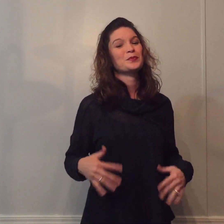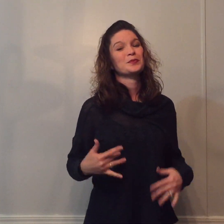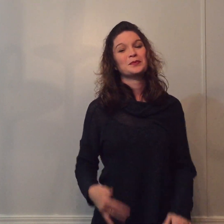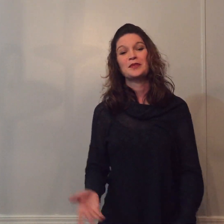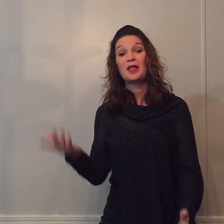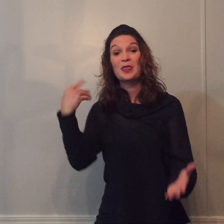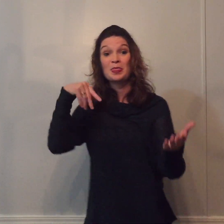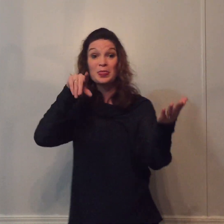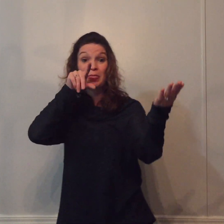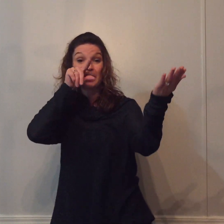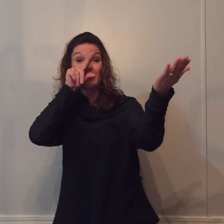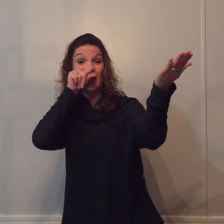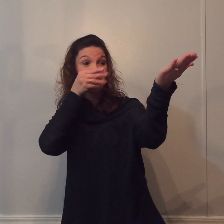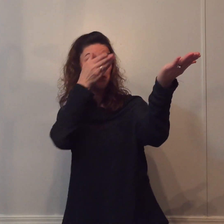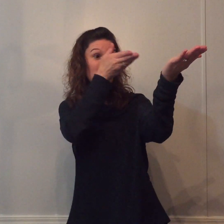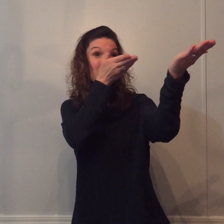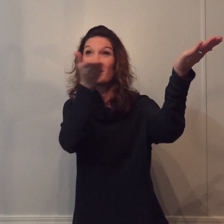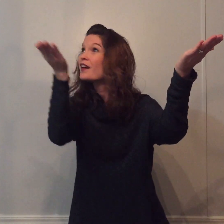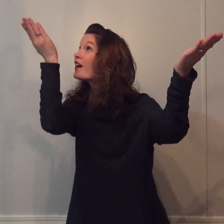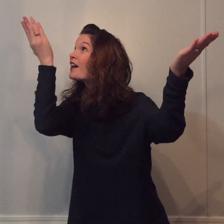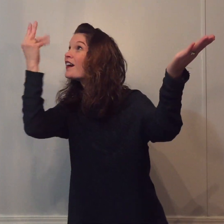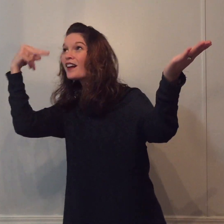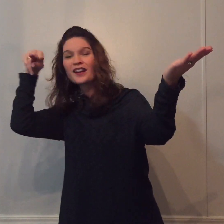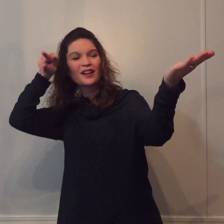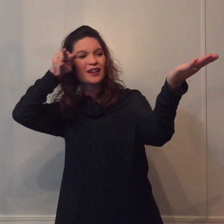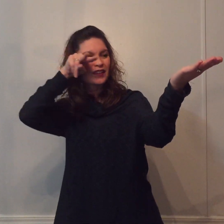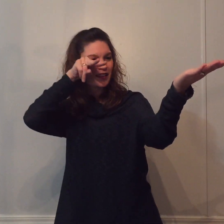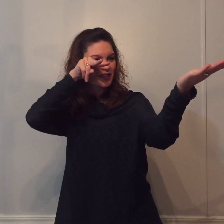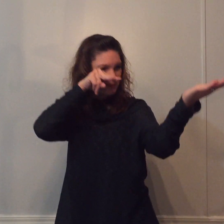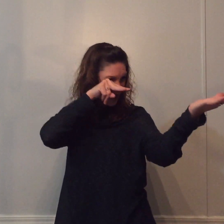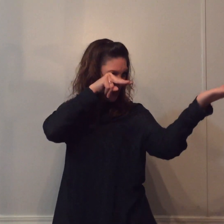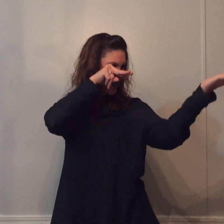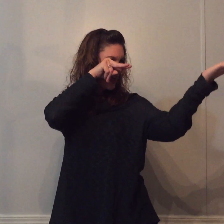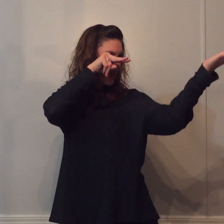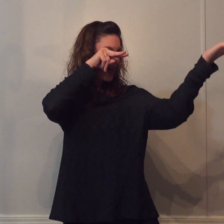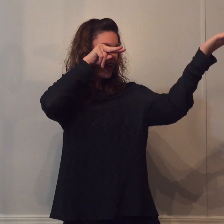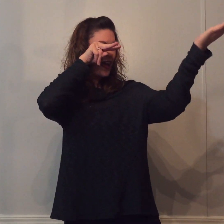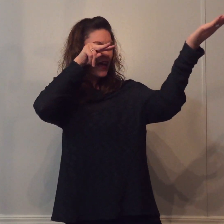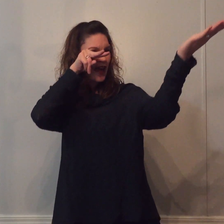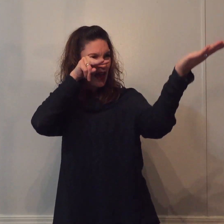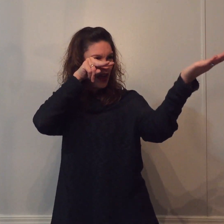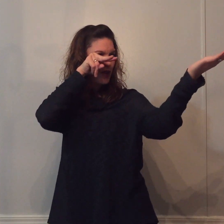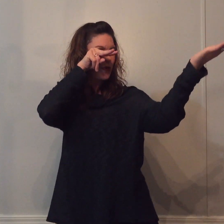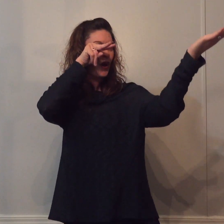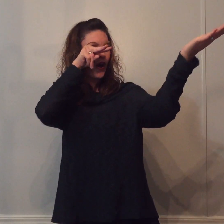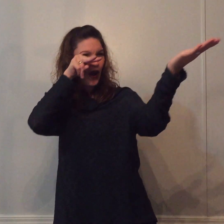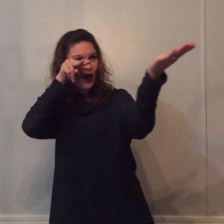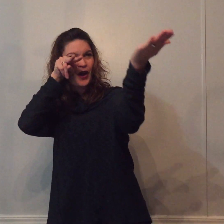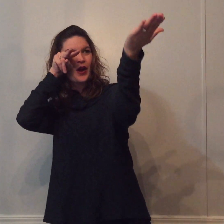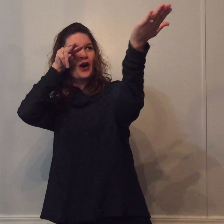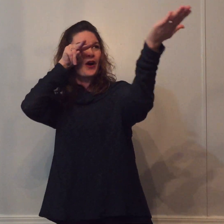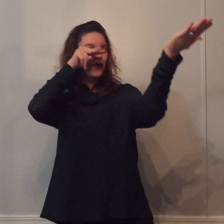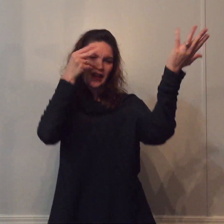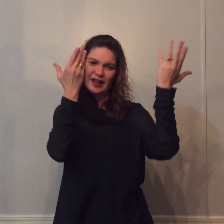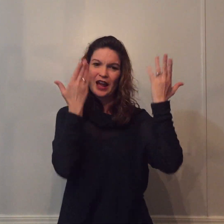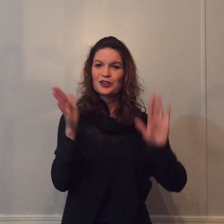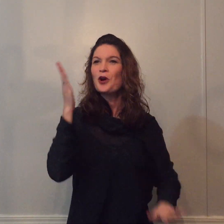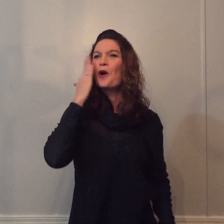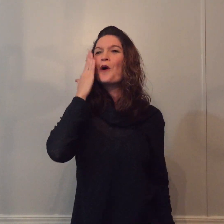I know